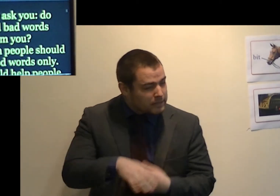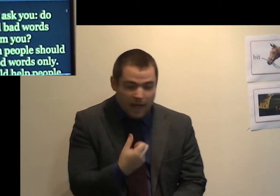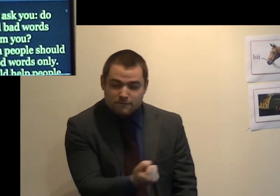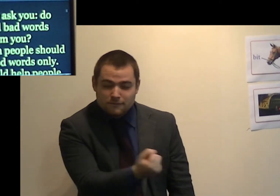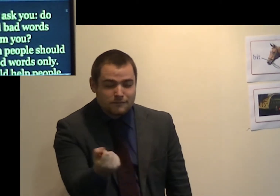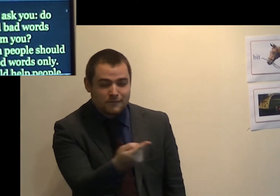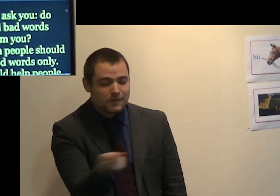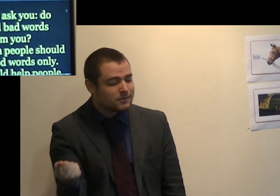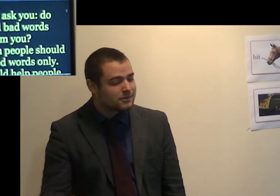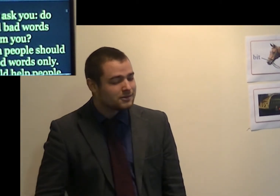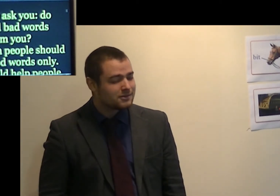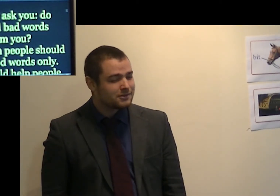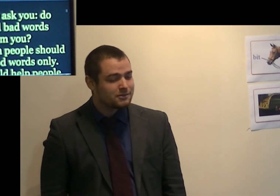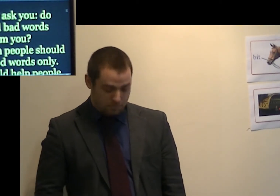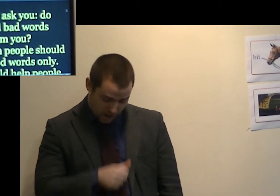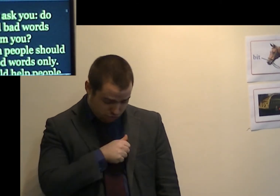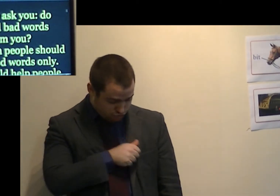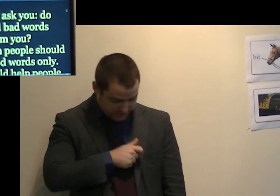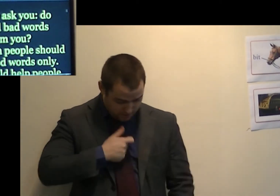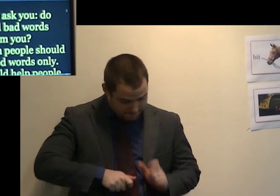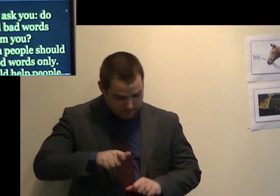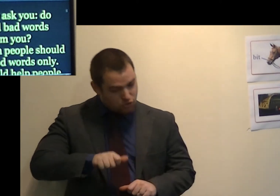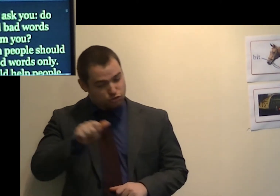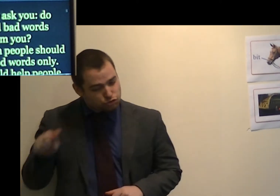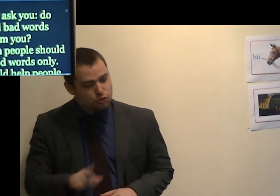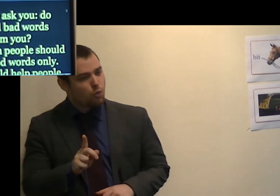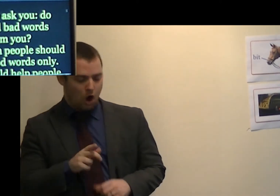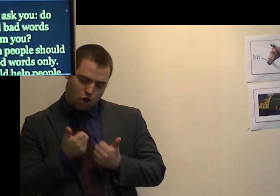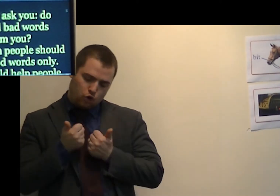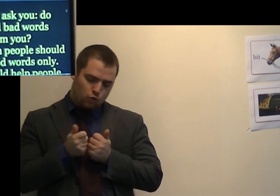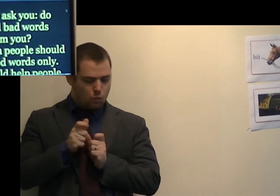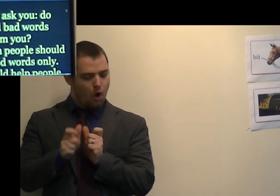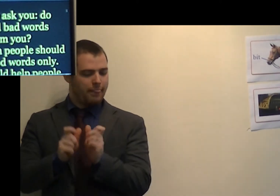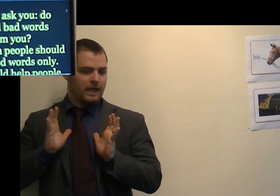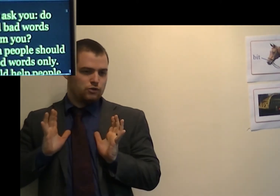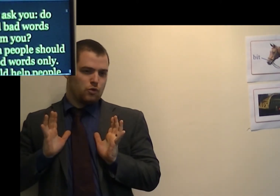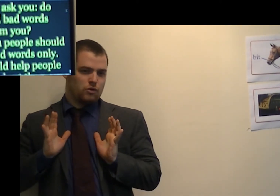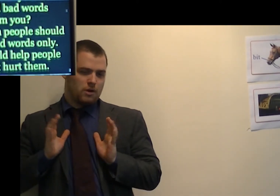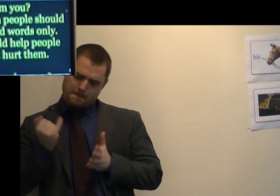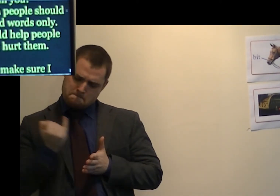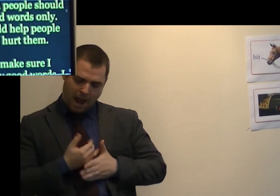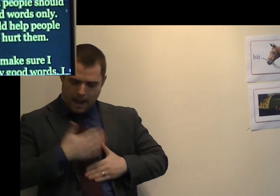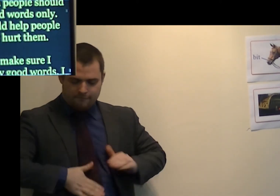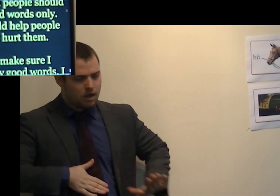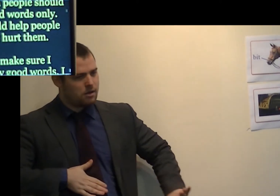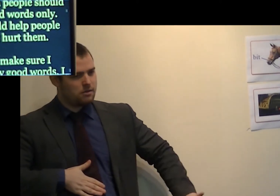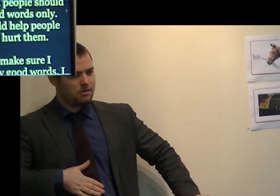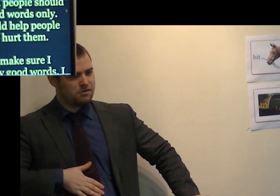Christian people. should have good words only. We should help people